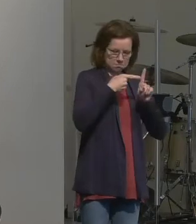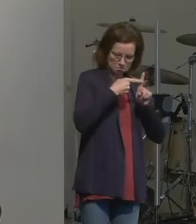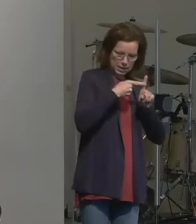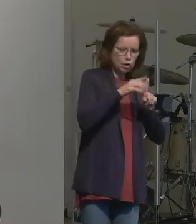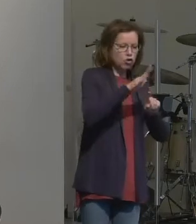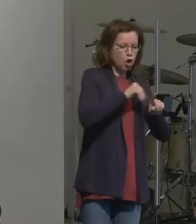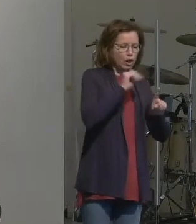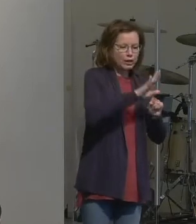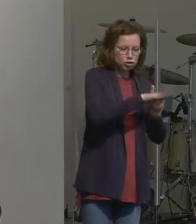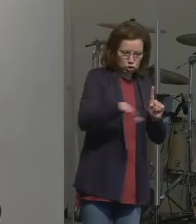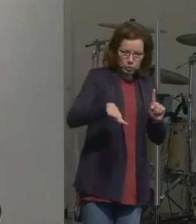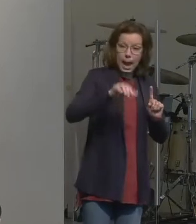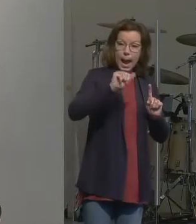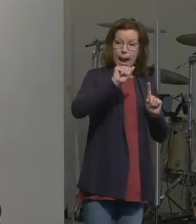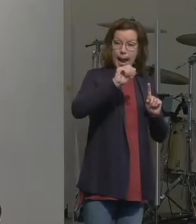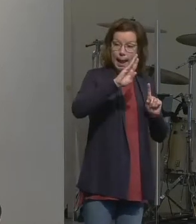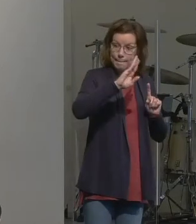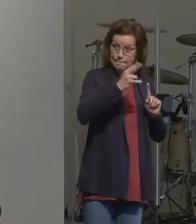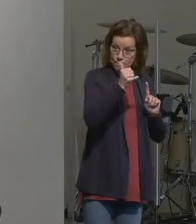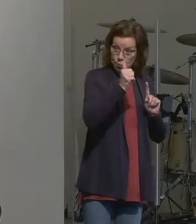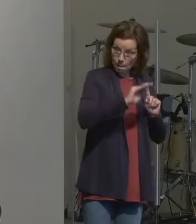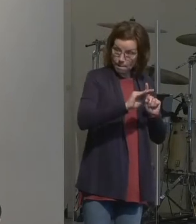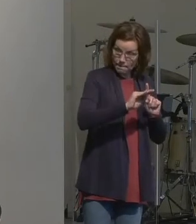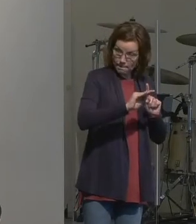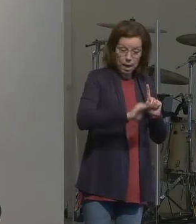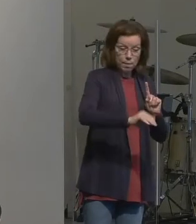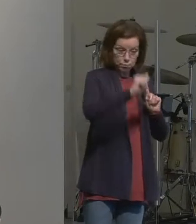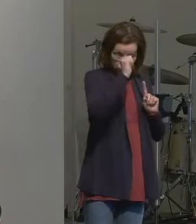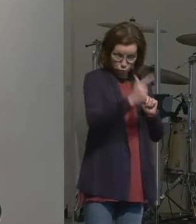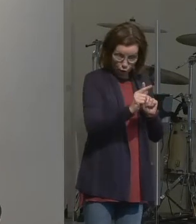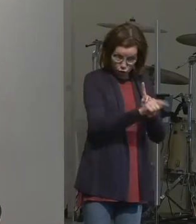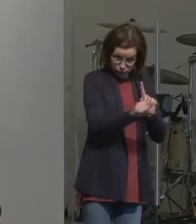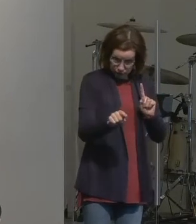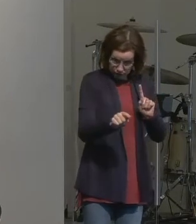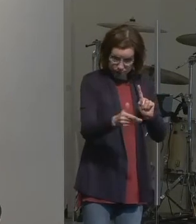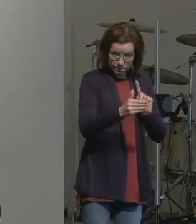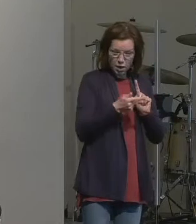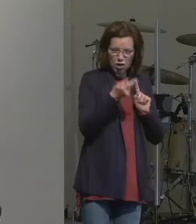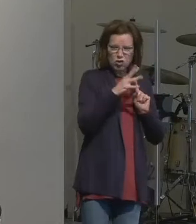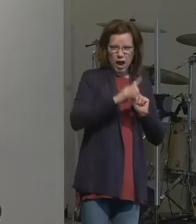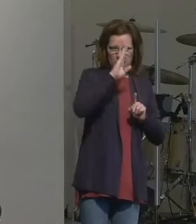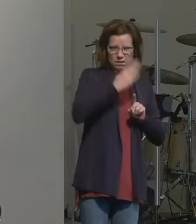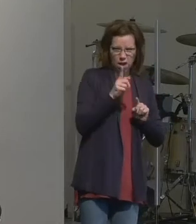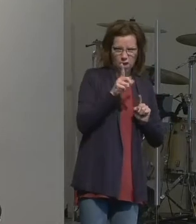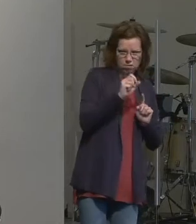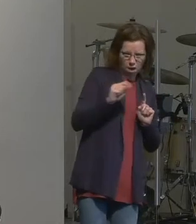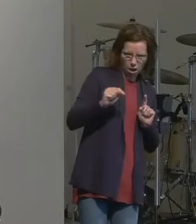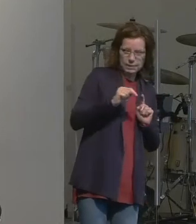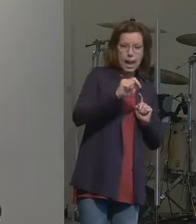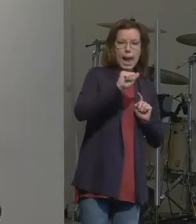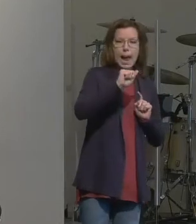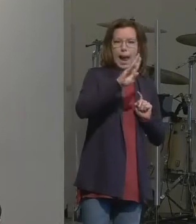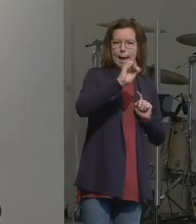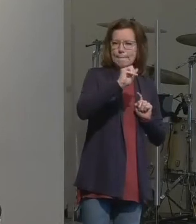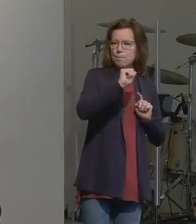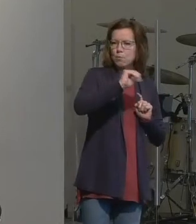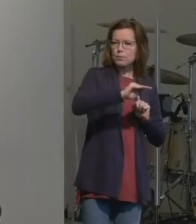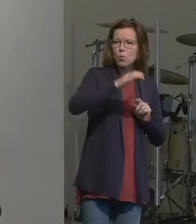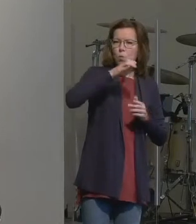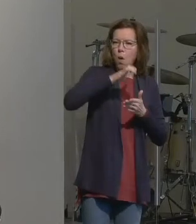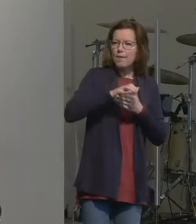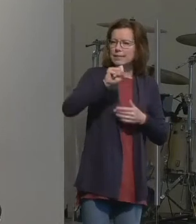Abram, his brothers, and his grandson Lot, as well as Abram's wife Sarah, or Sarai at this point,